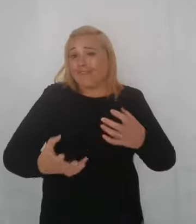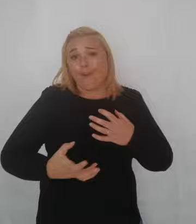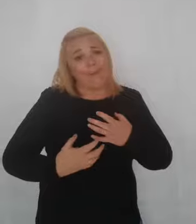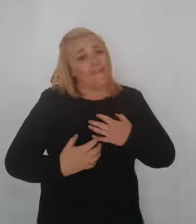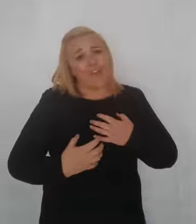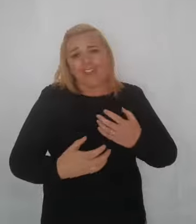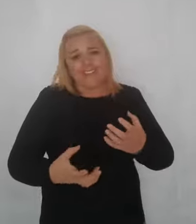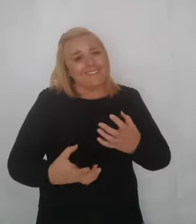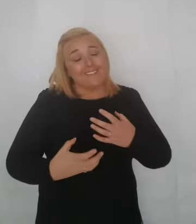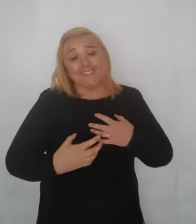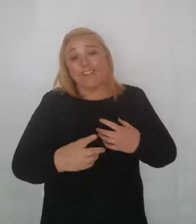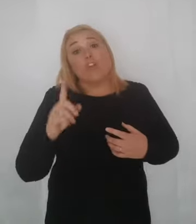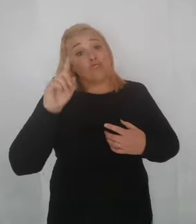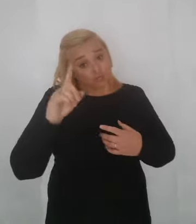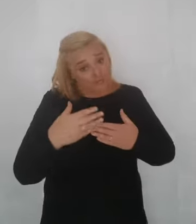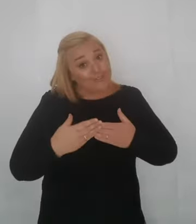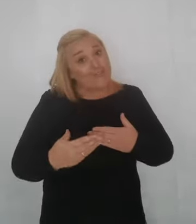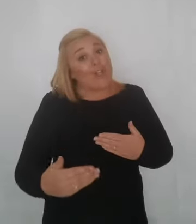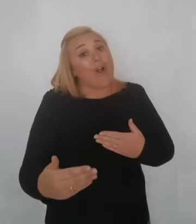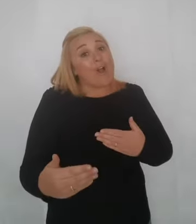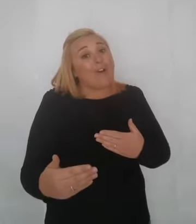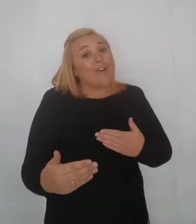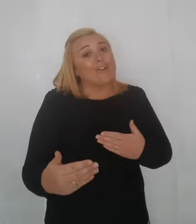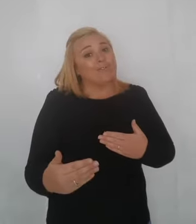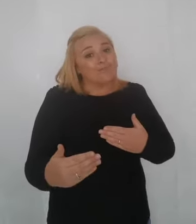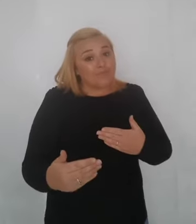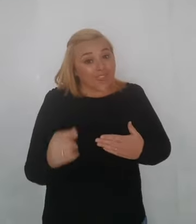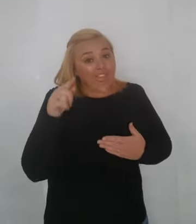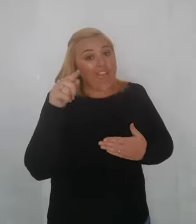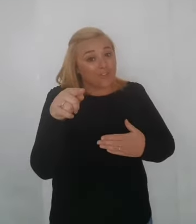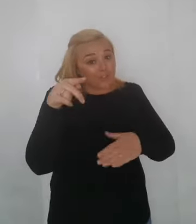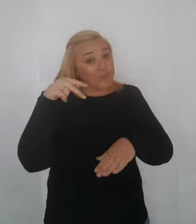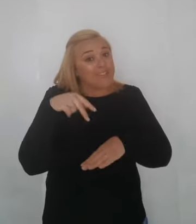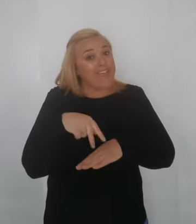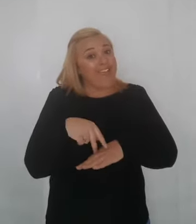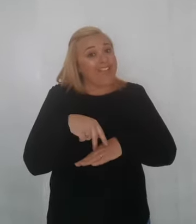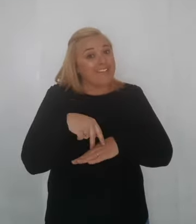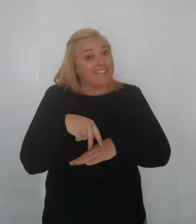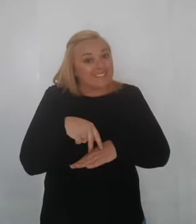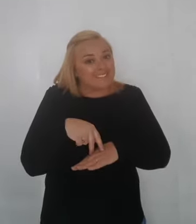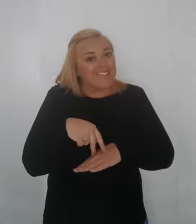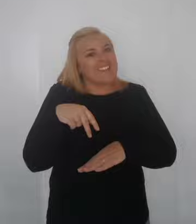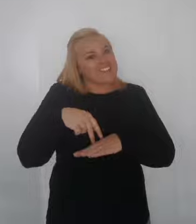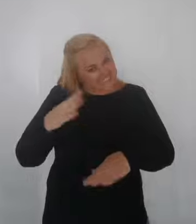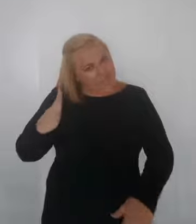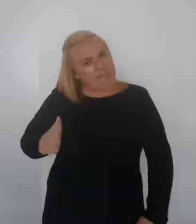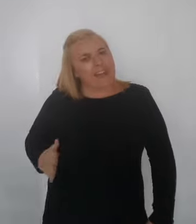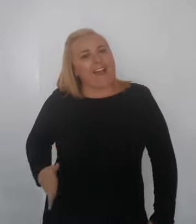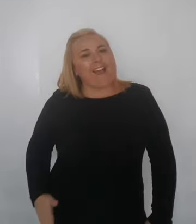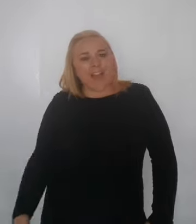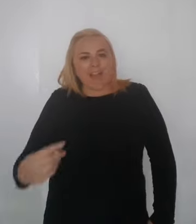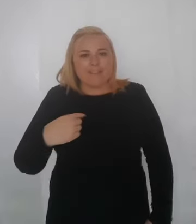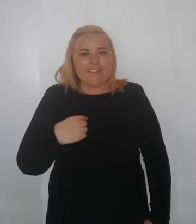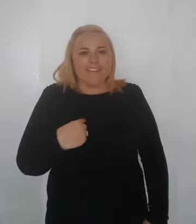afraid, just as long as you stand, stand by me.